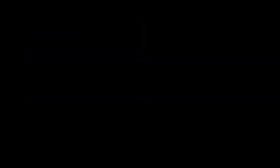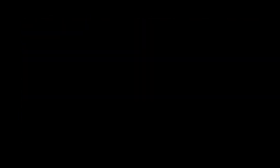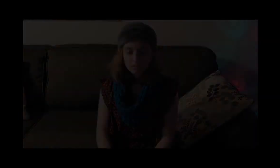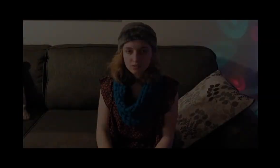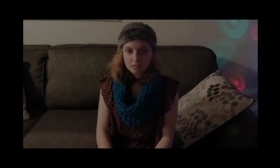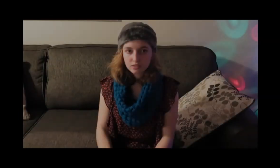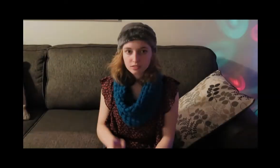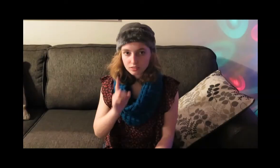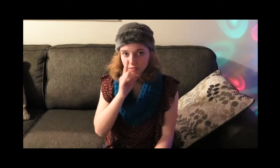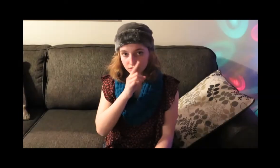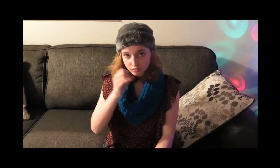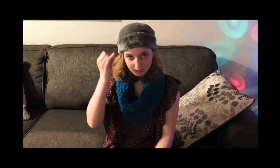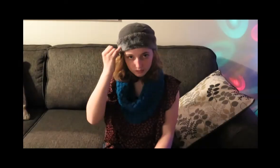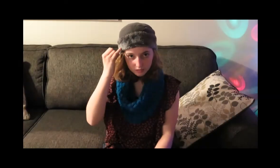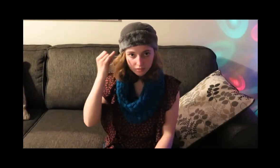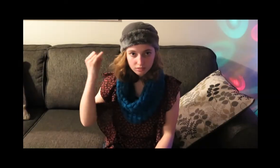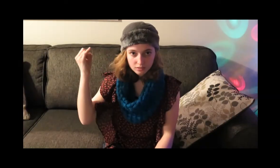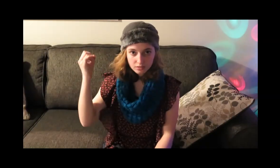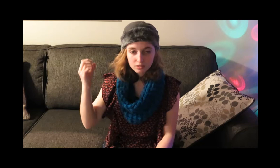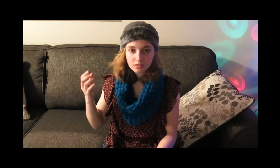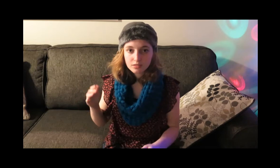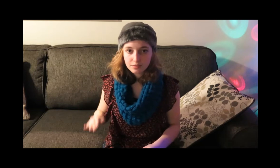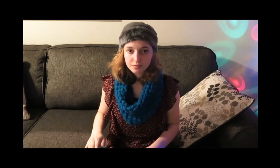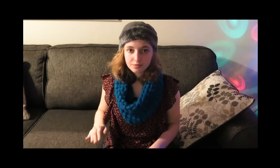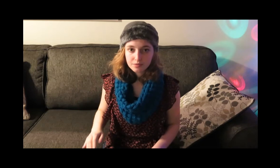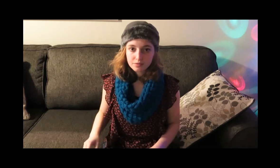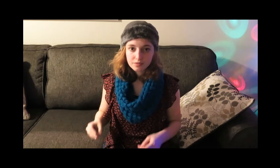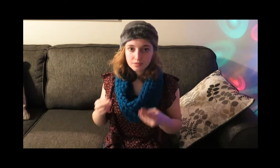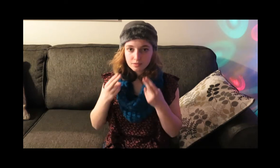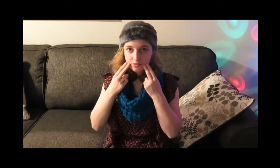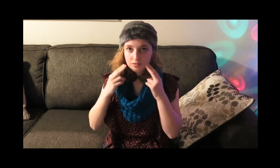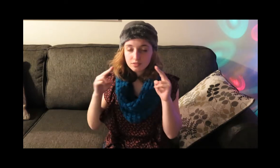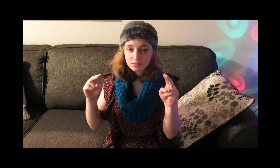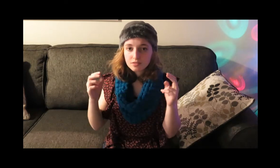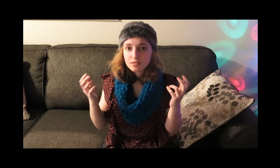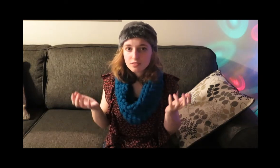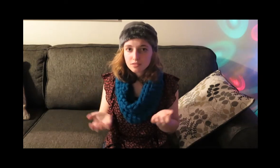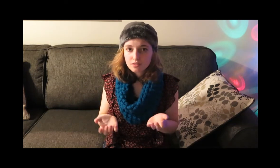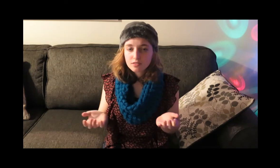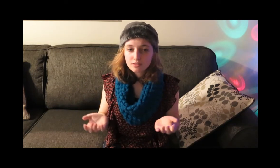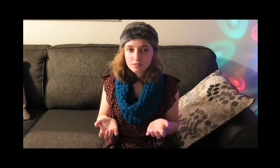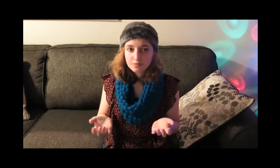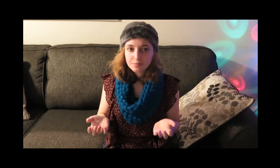What is this illusion called The innocence of you